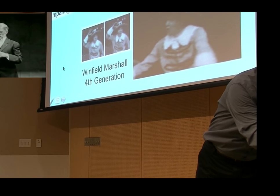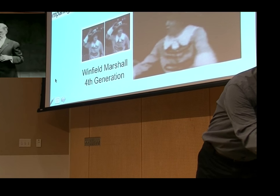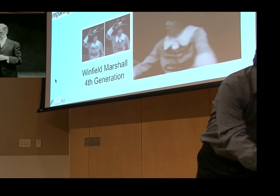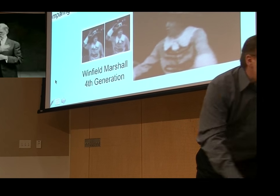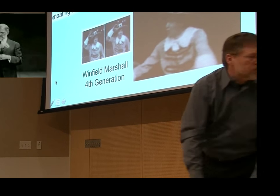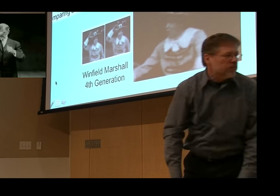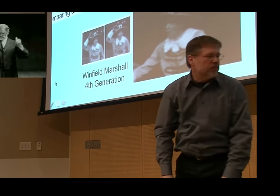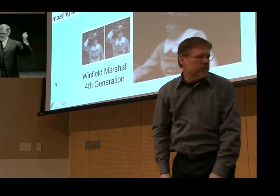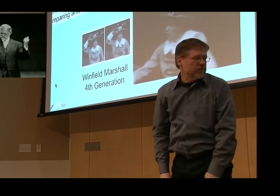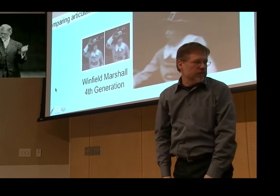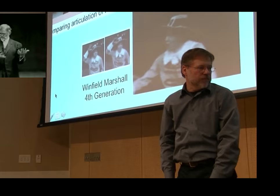And this is how he signs Father.